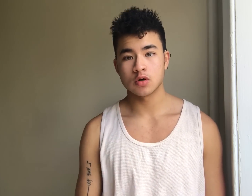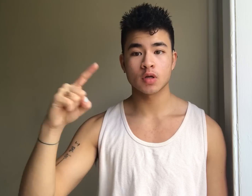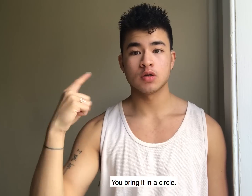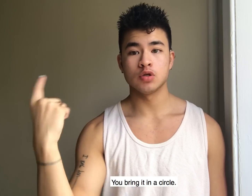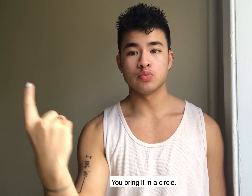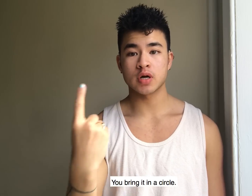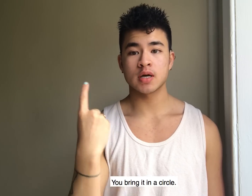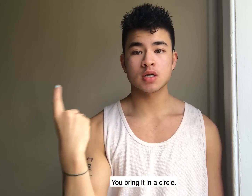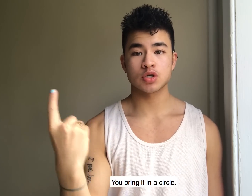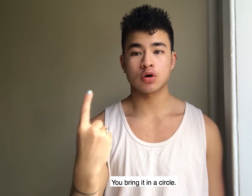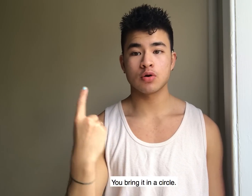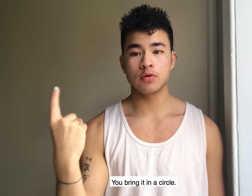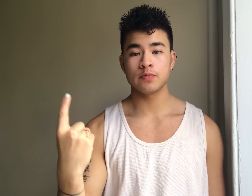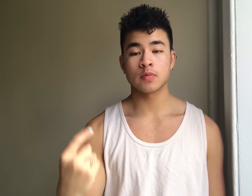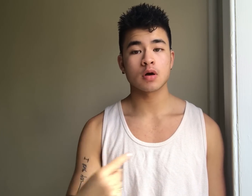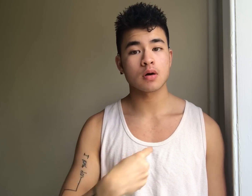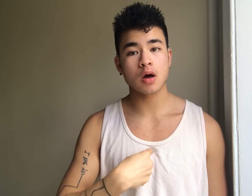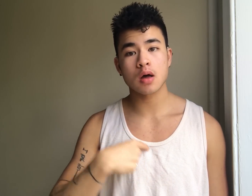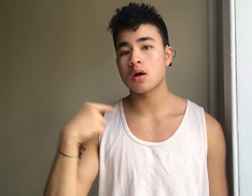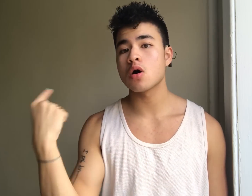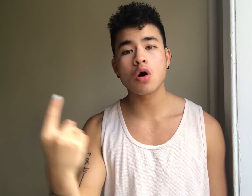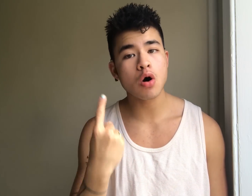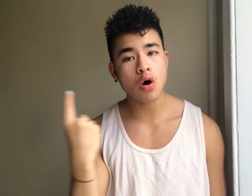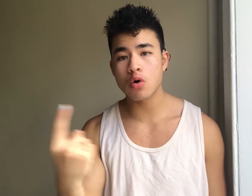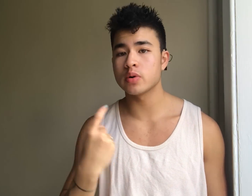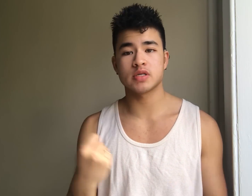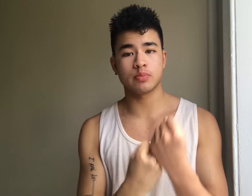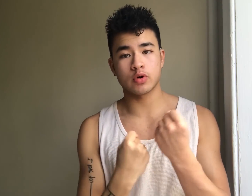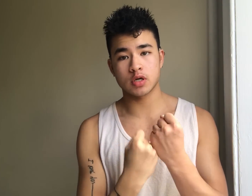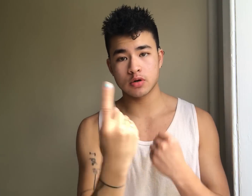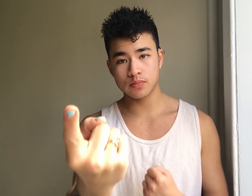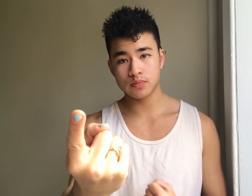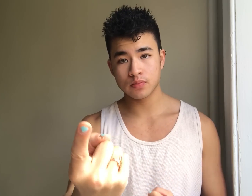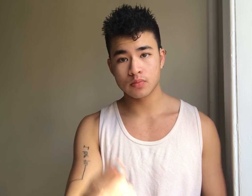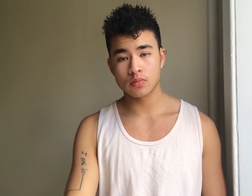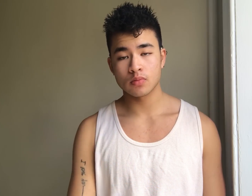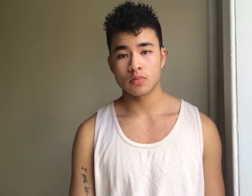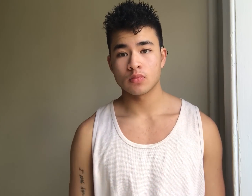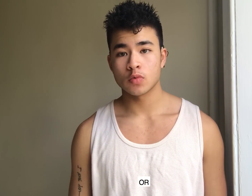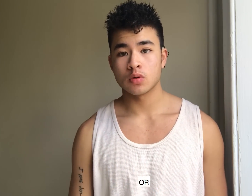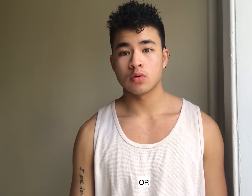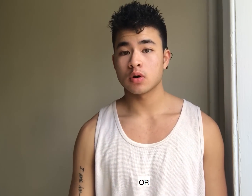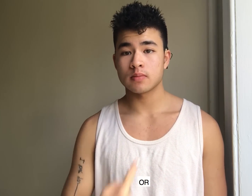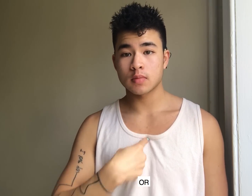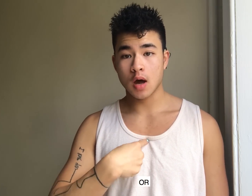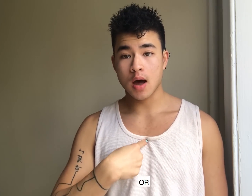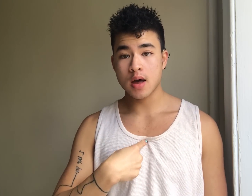you bring it in a circle I always support you or I